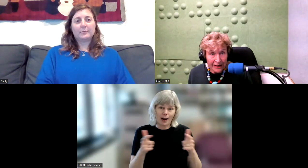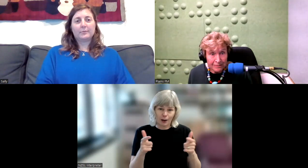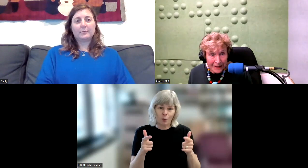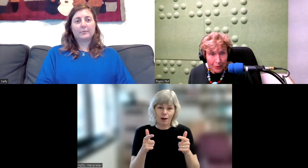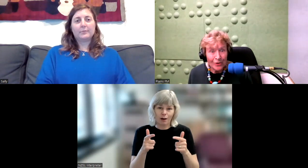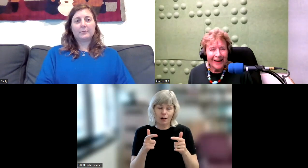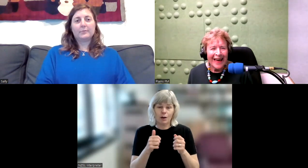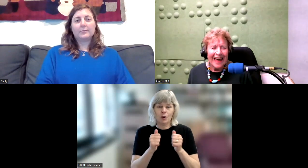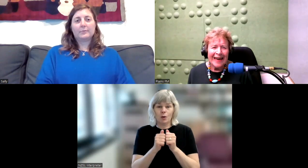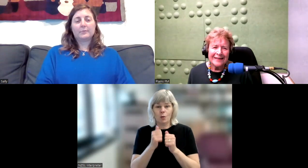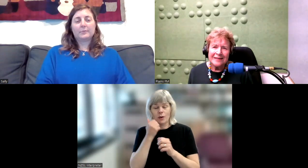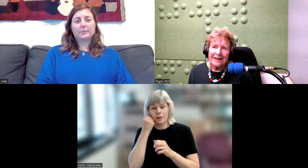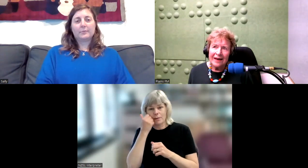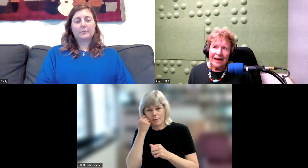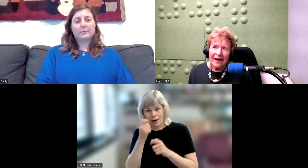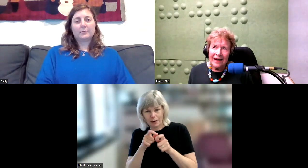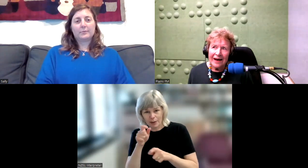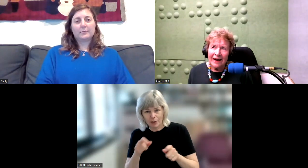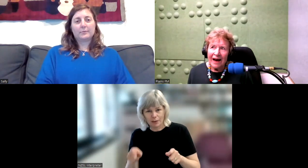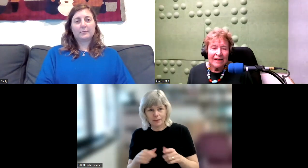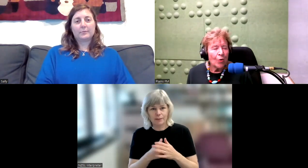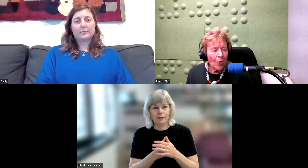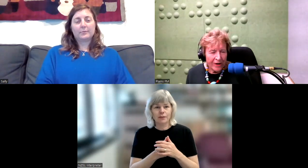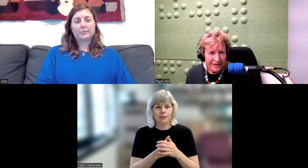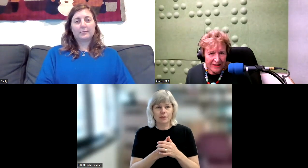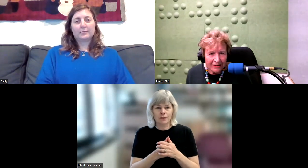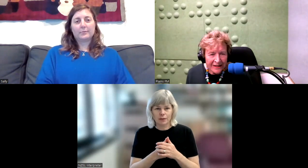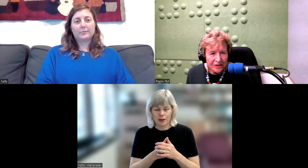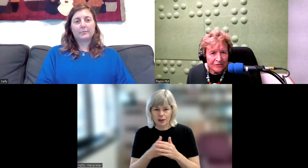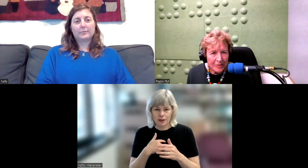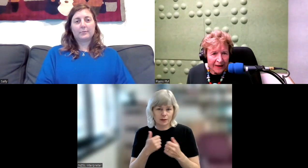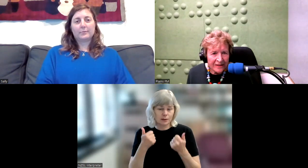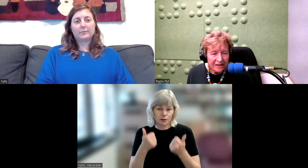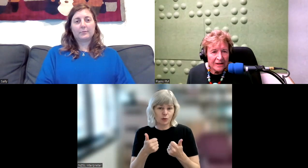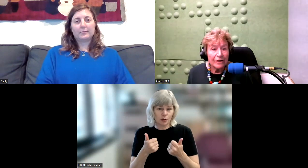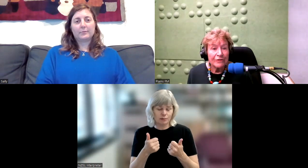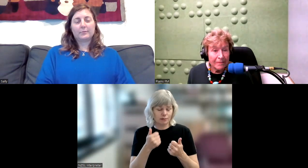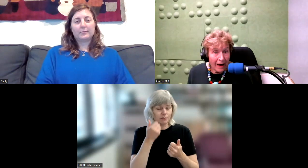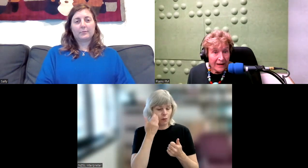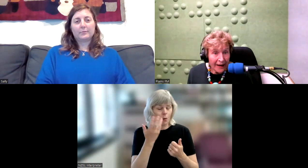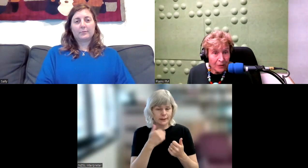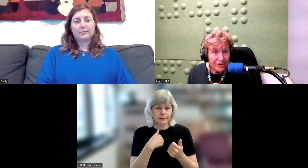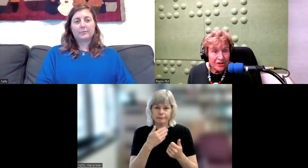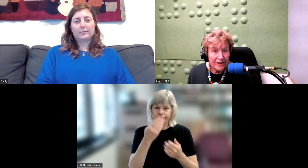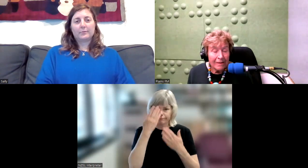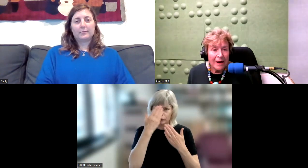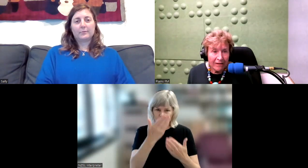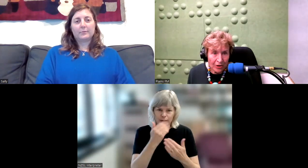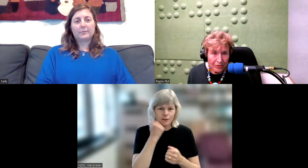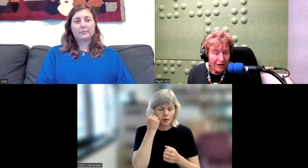people. And I've always had the greatest of respect for the Maori language and Maori culture.